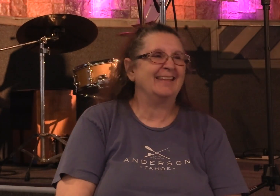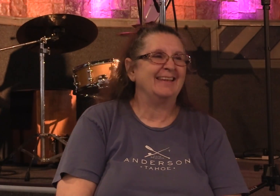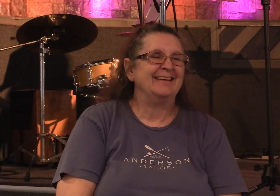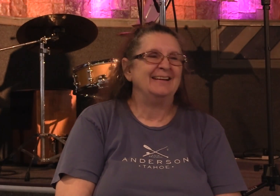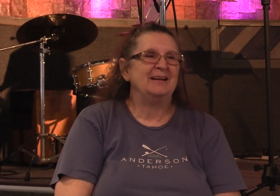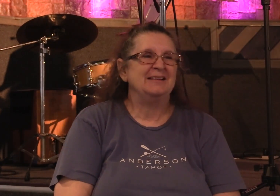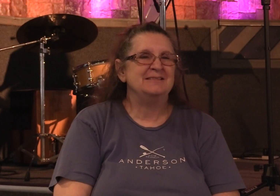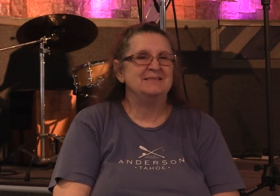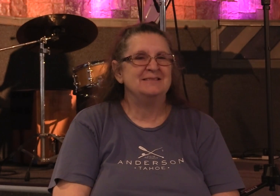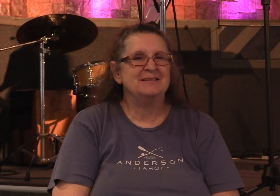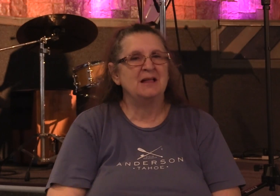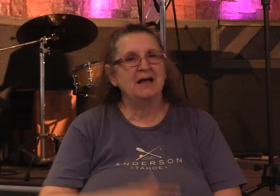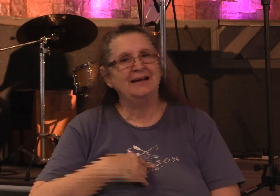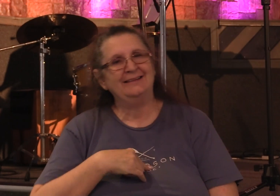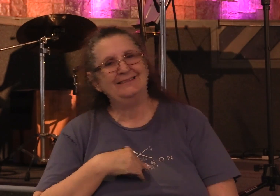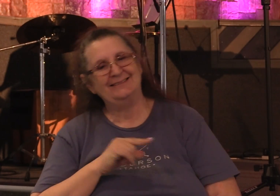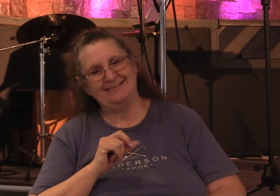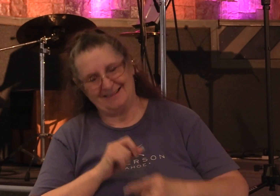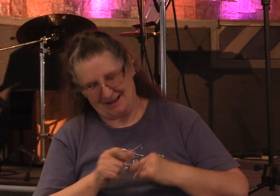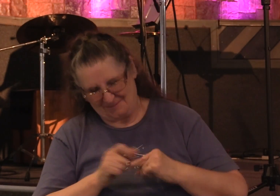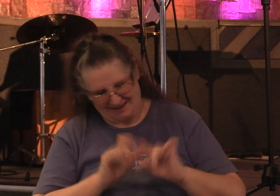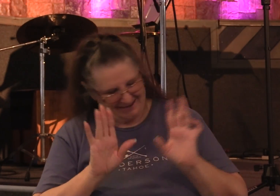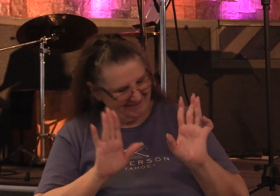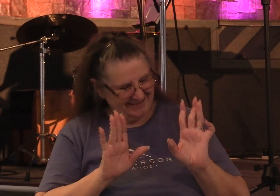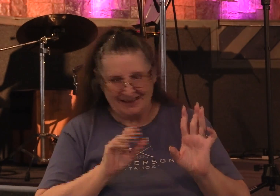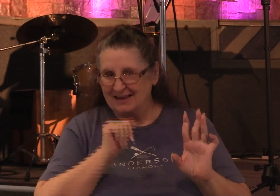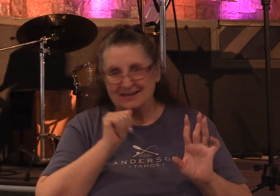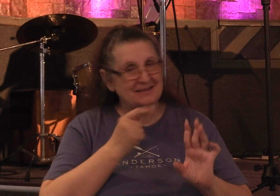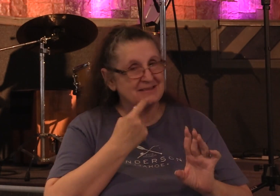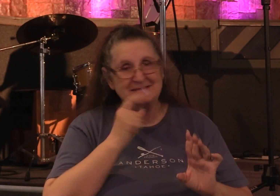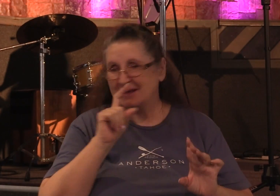I'm just kidding. Nowhere in the Bible does it say you need to do that.